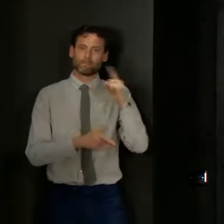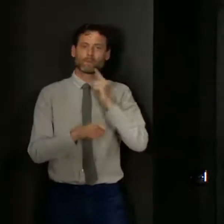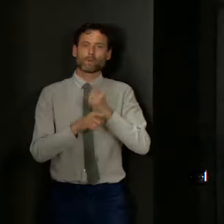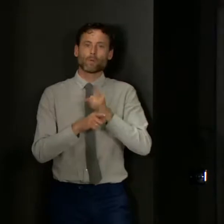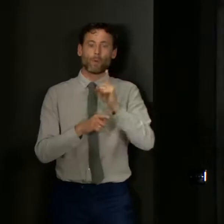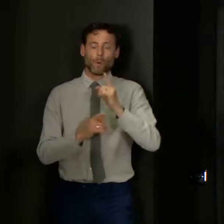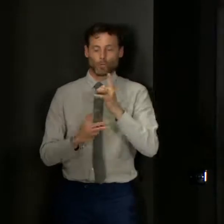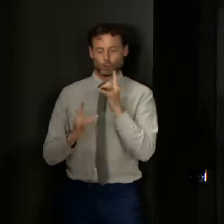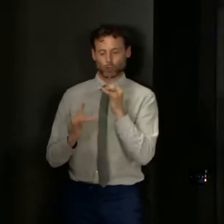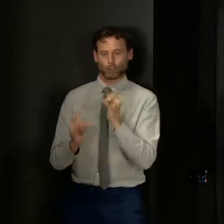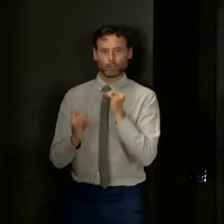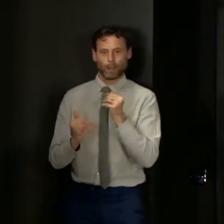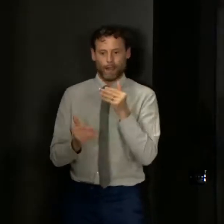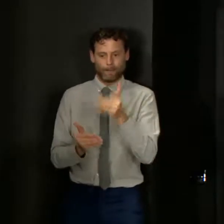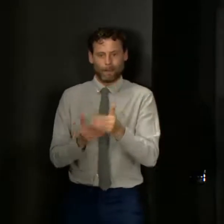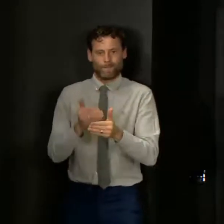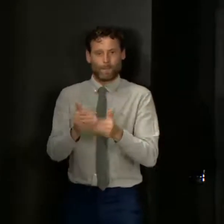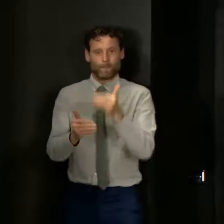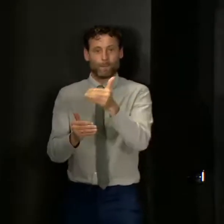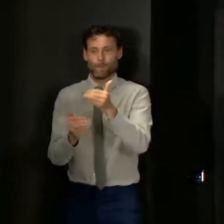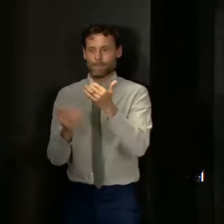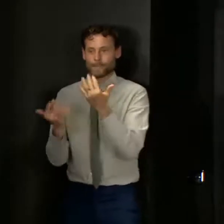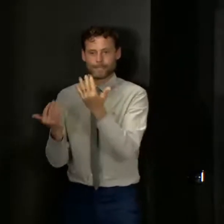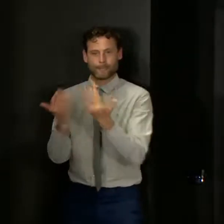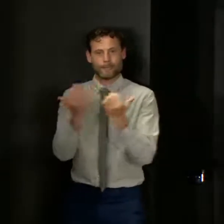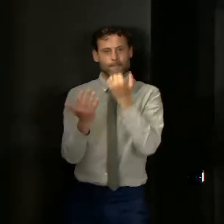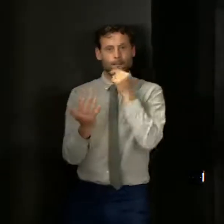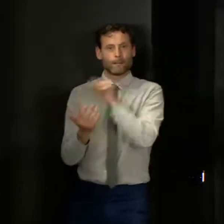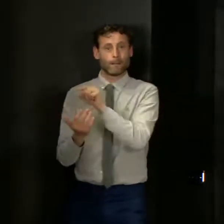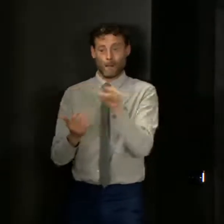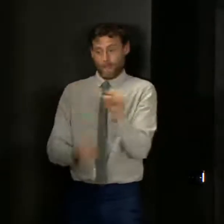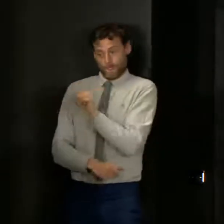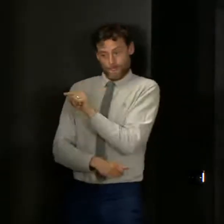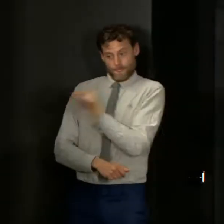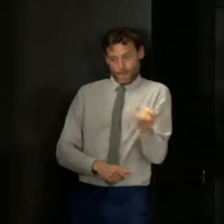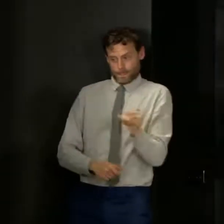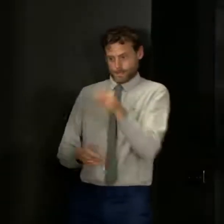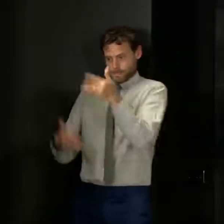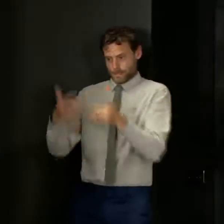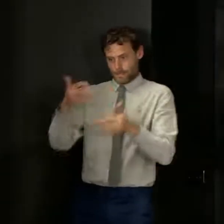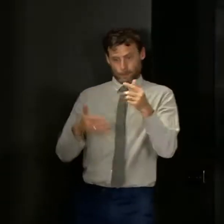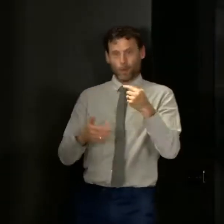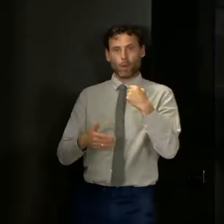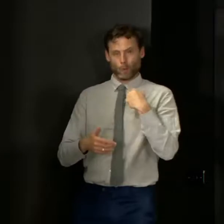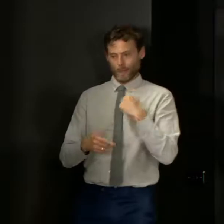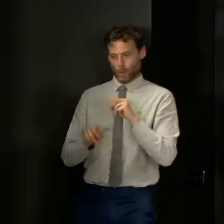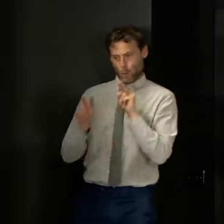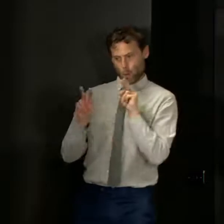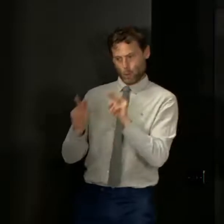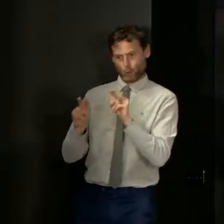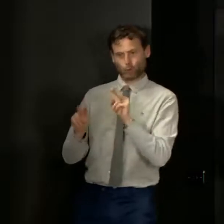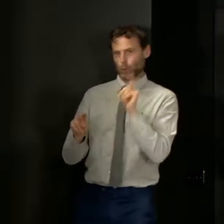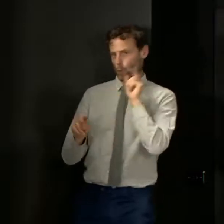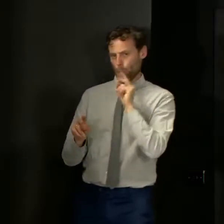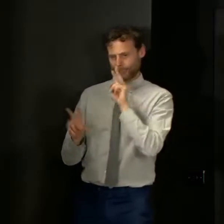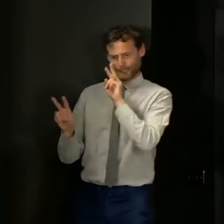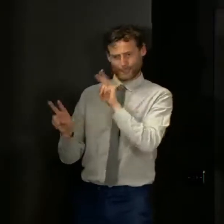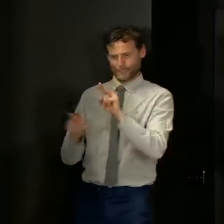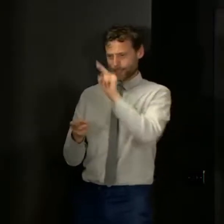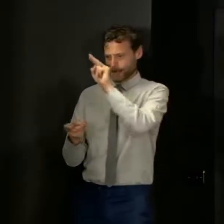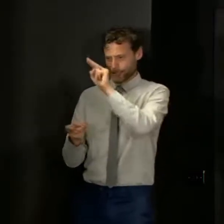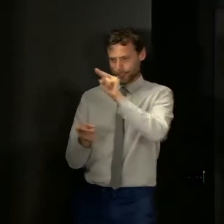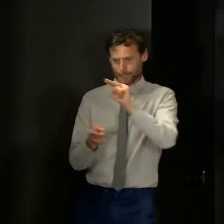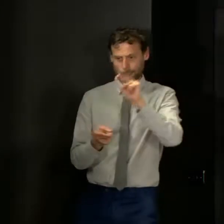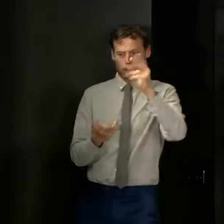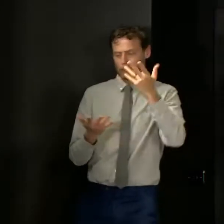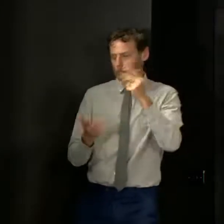because I think that's really important. And there's a lot of the data that we already use, we'll continue to use. It's really important that we track that over time, particularly